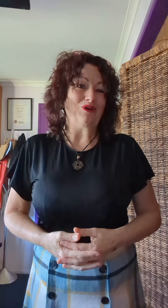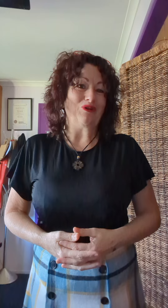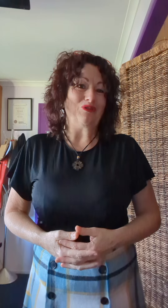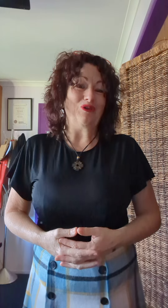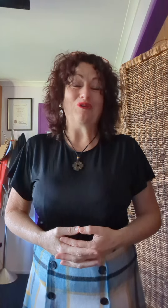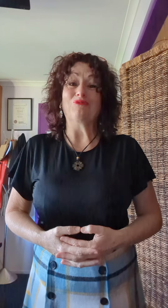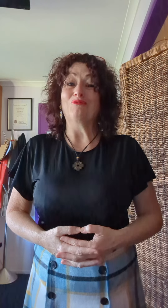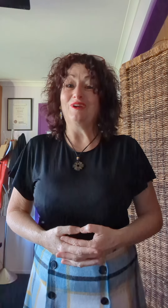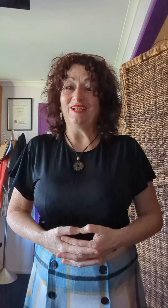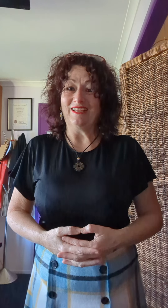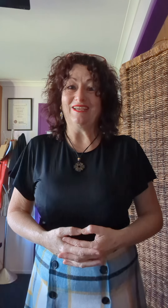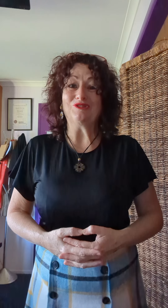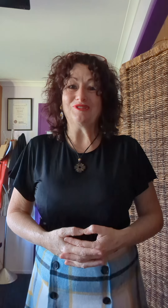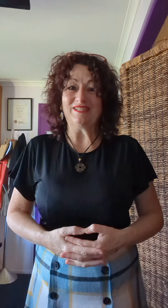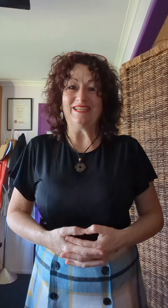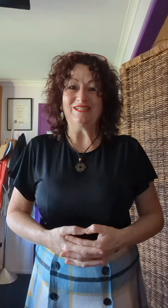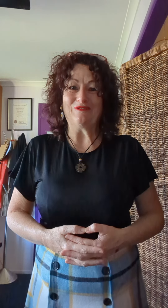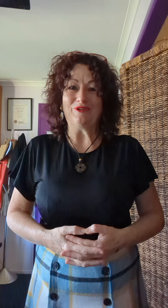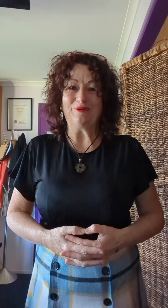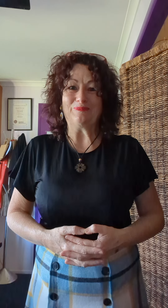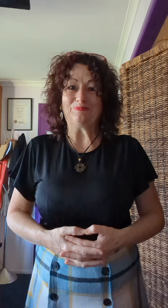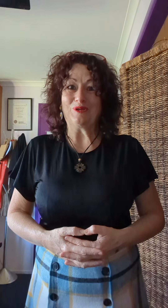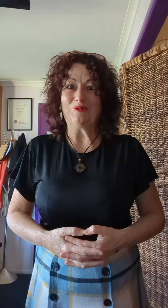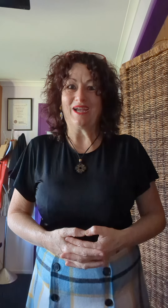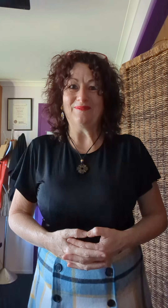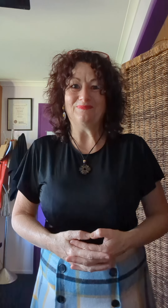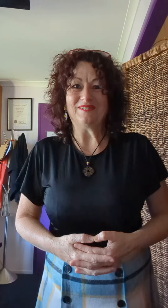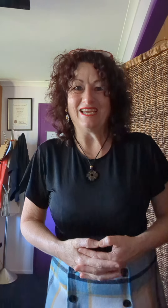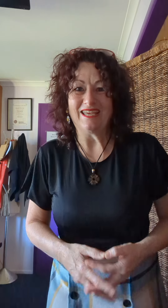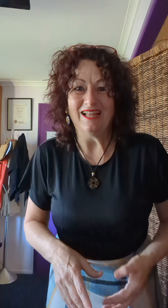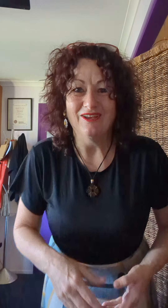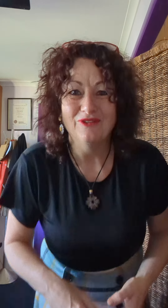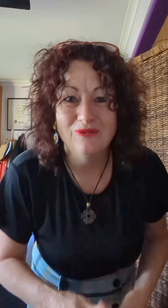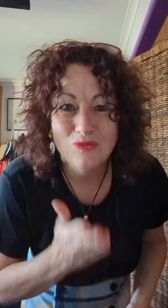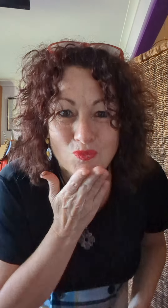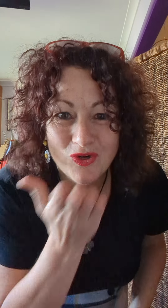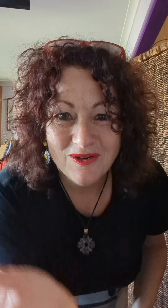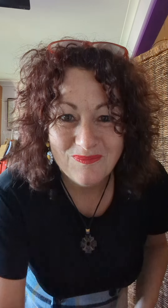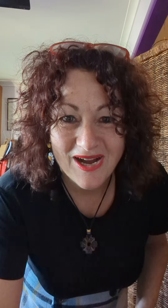on on the earth. This is a really interesting interview. Okay. Take care. Love you. Bye.